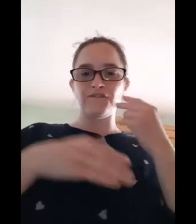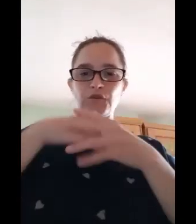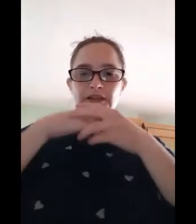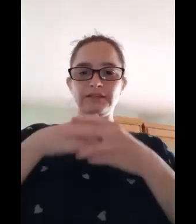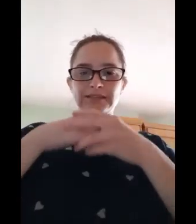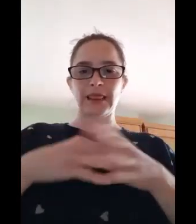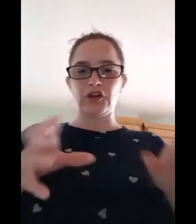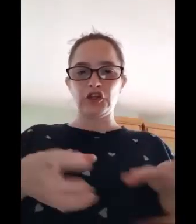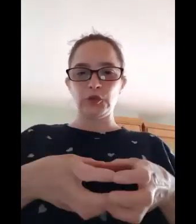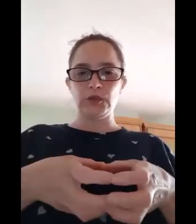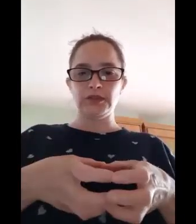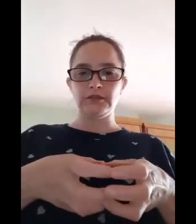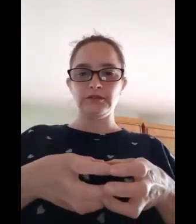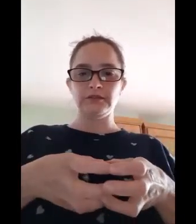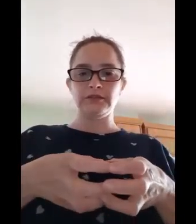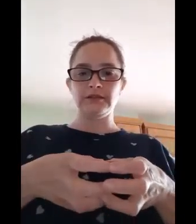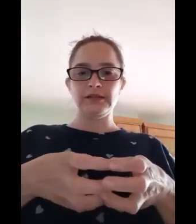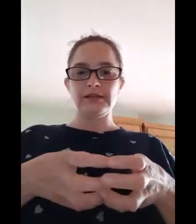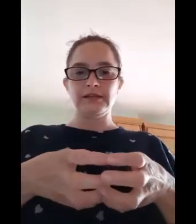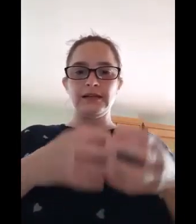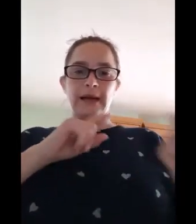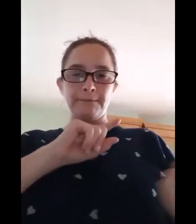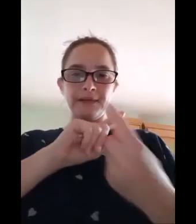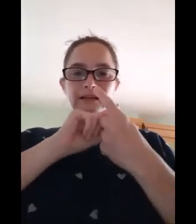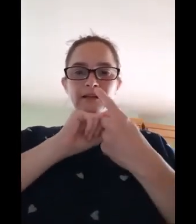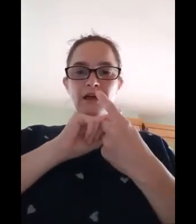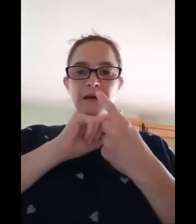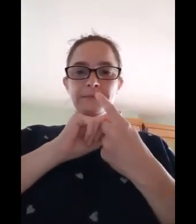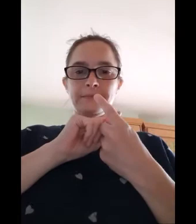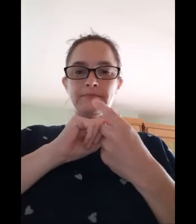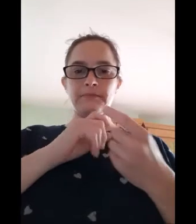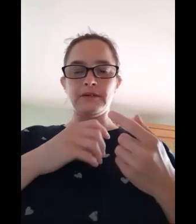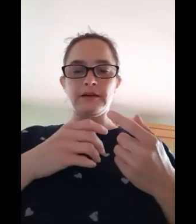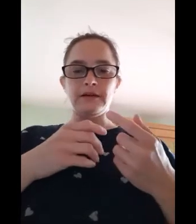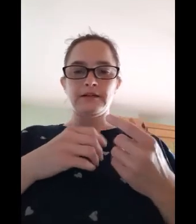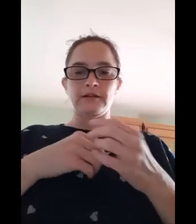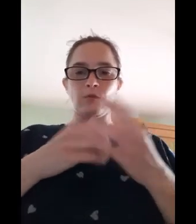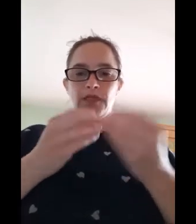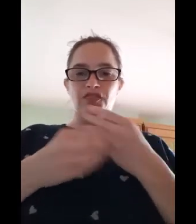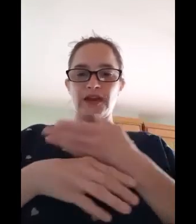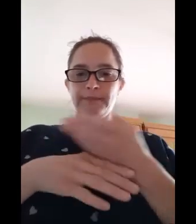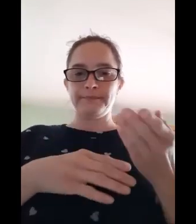friends in the uni and meeting up with them.